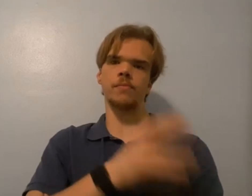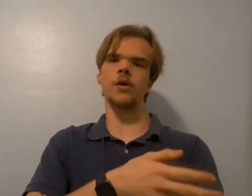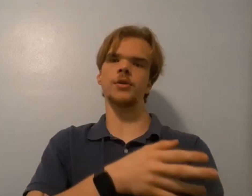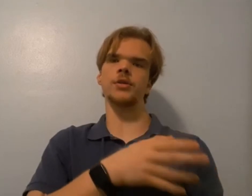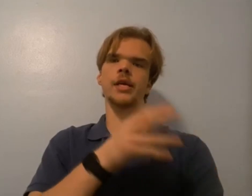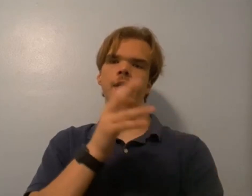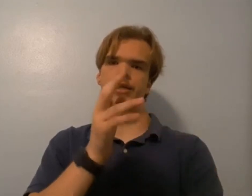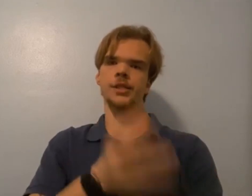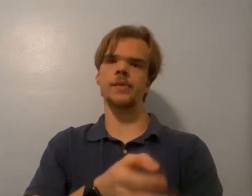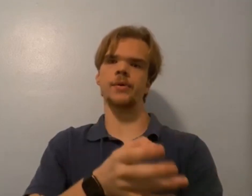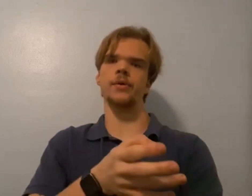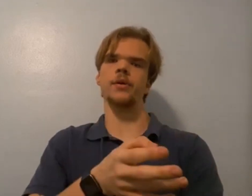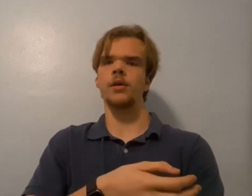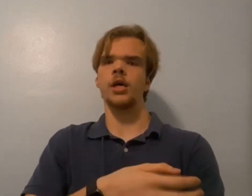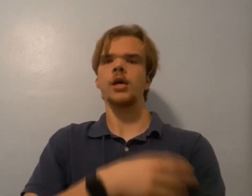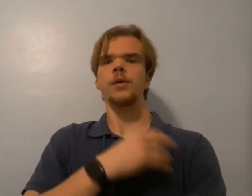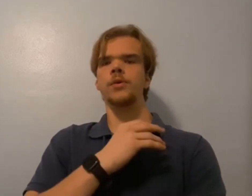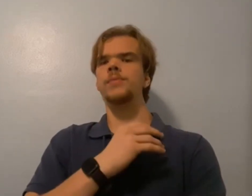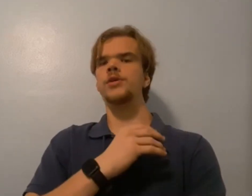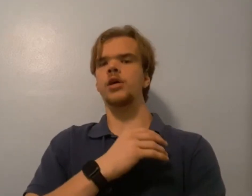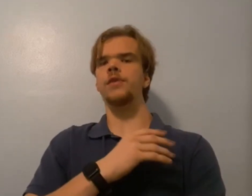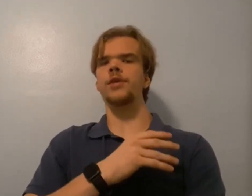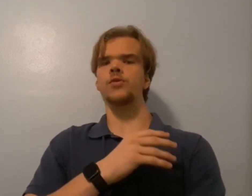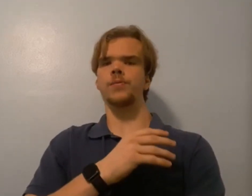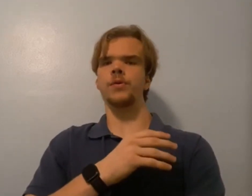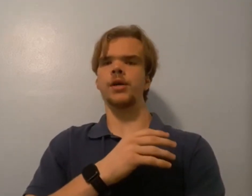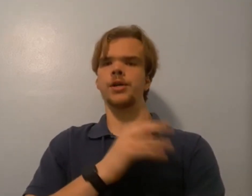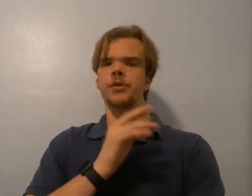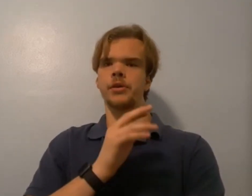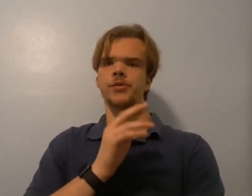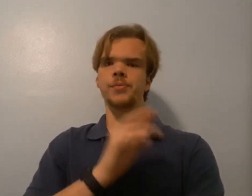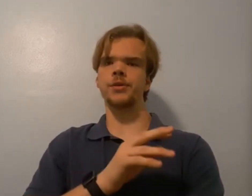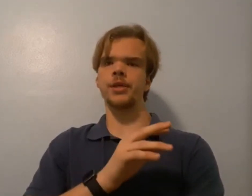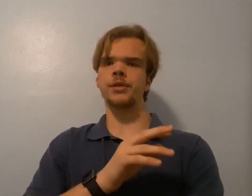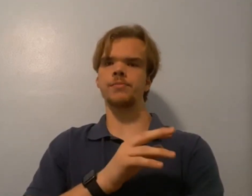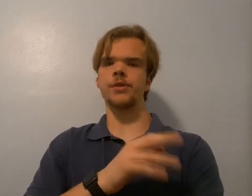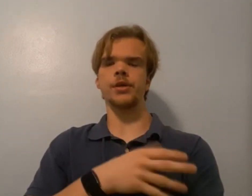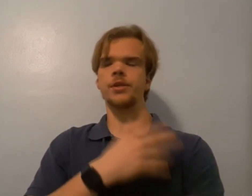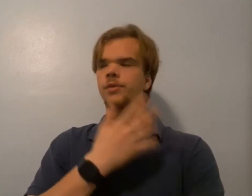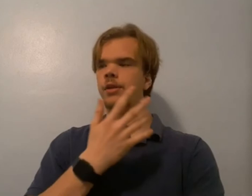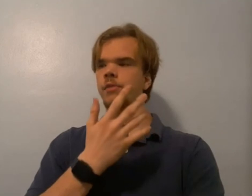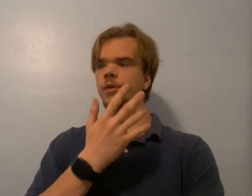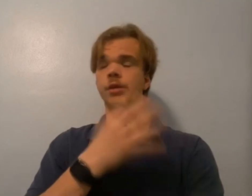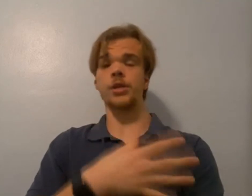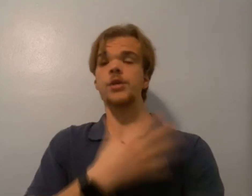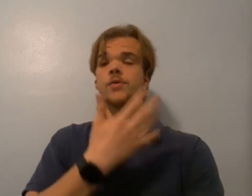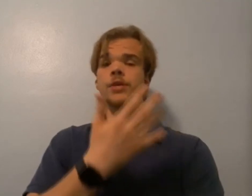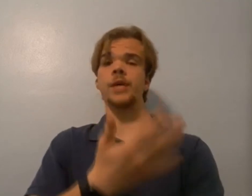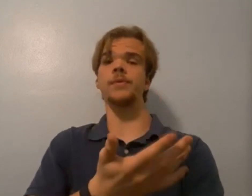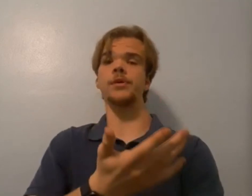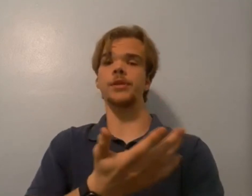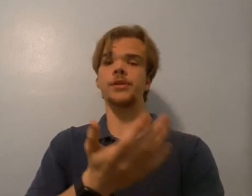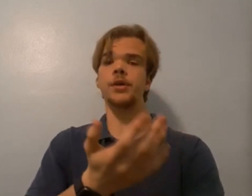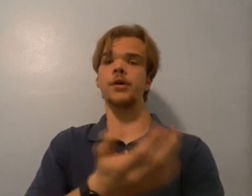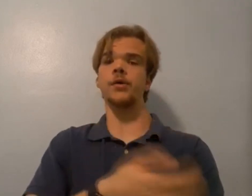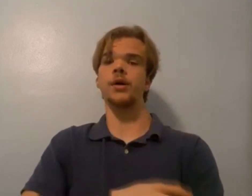March and December. Pretty much all these were put on transcription discs because it was a huge NBC show.